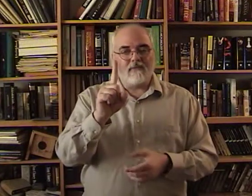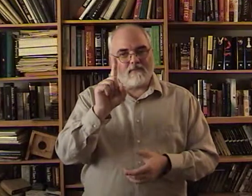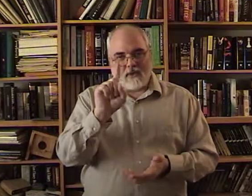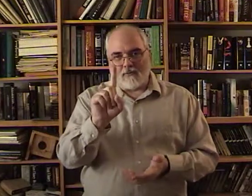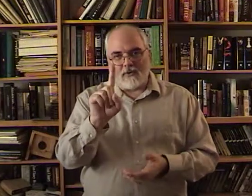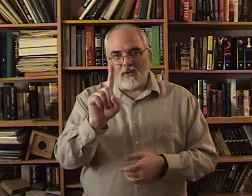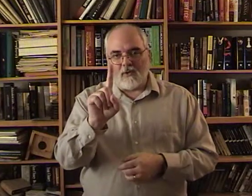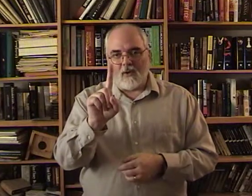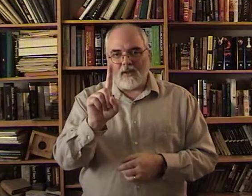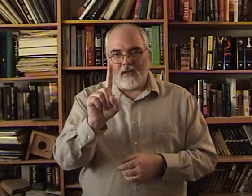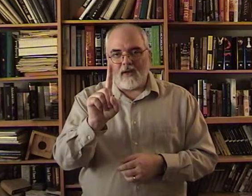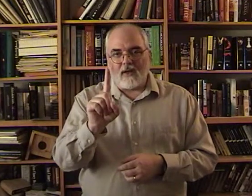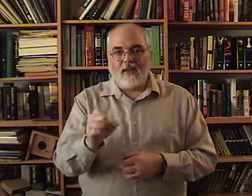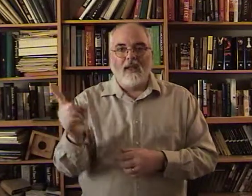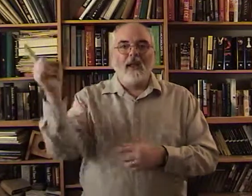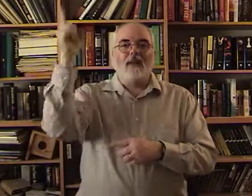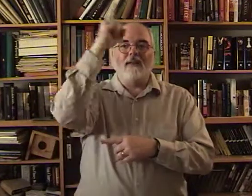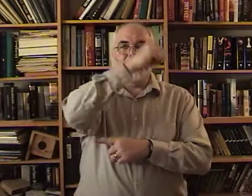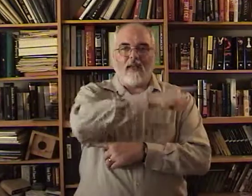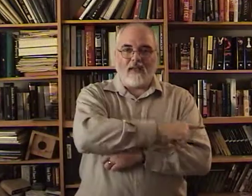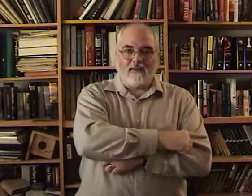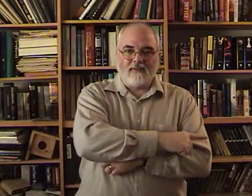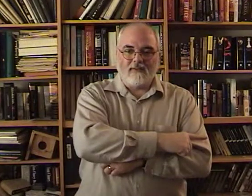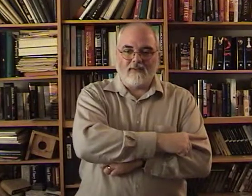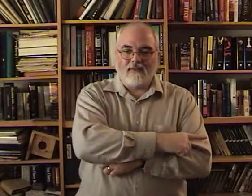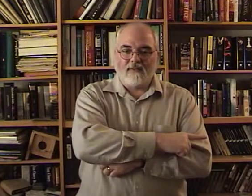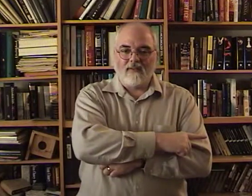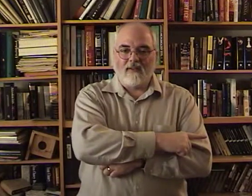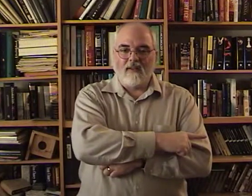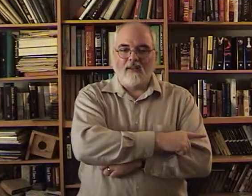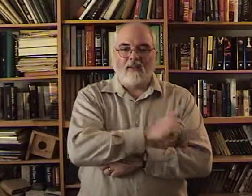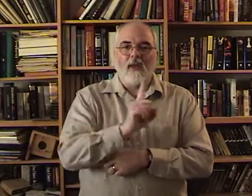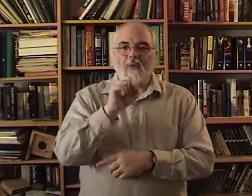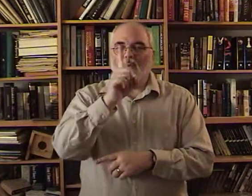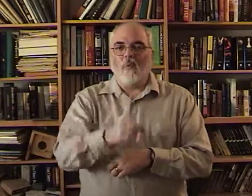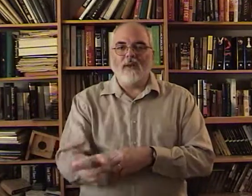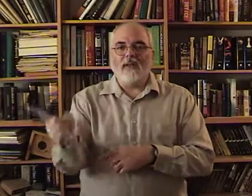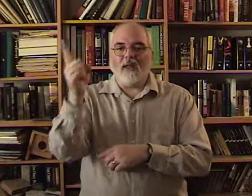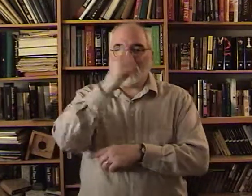Just put the number one in the air. Day. Okay. One day.